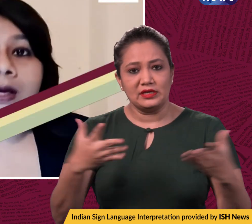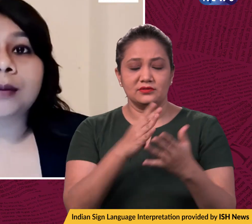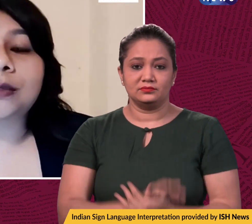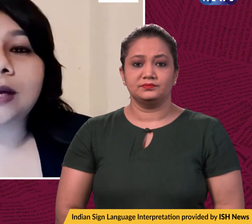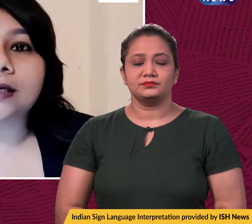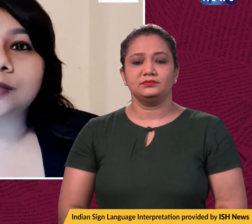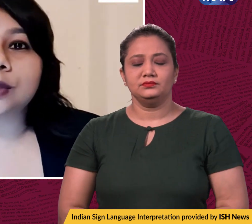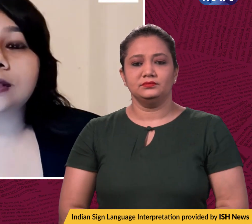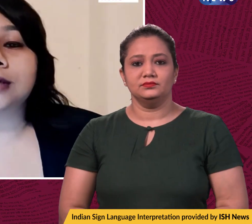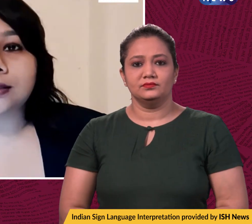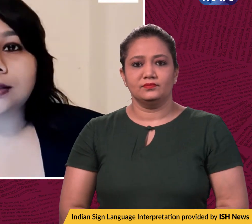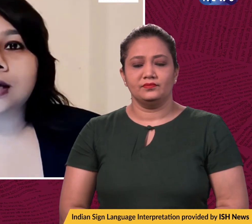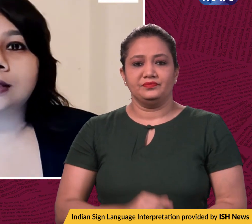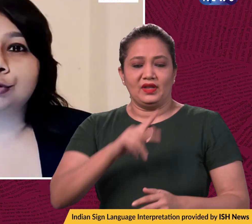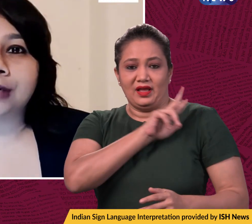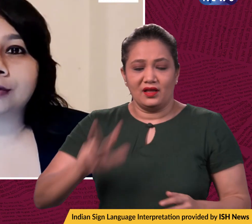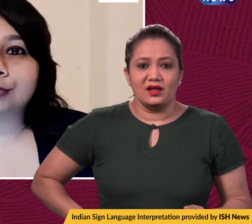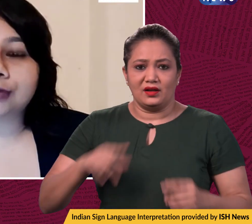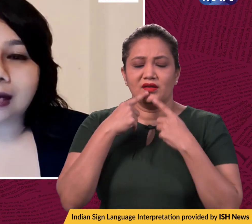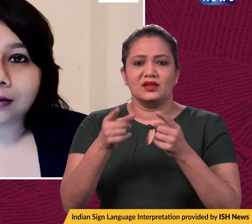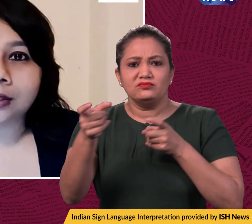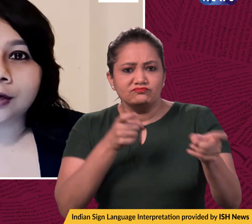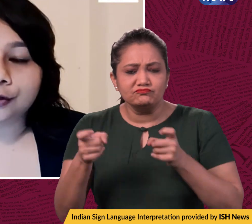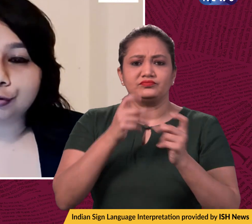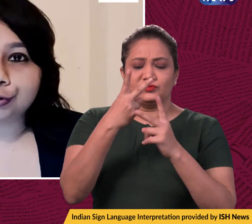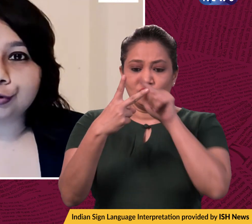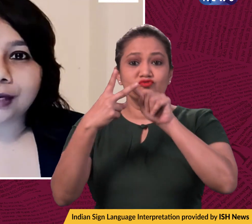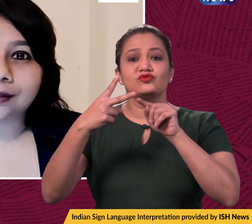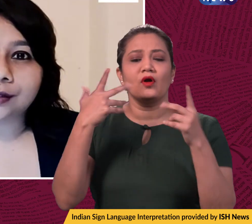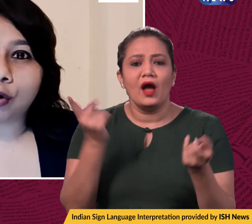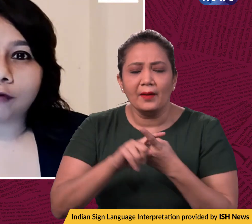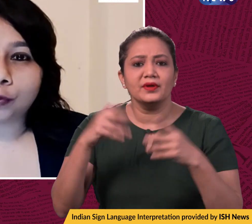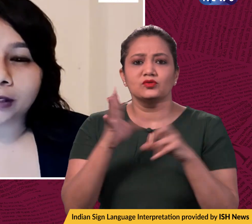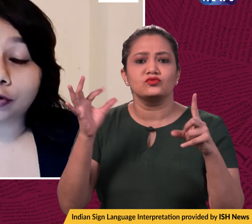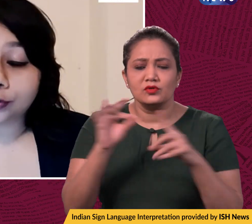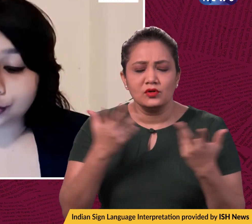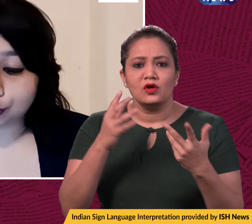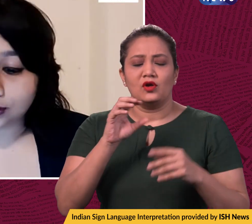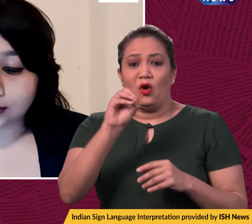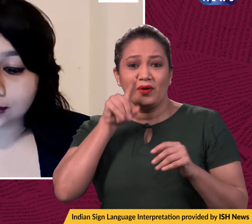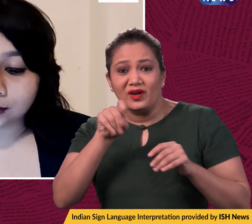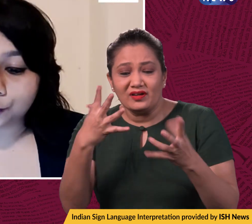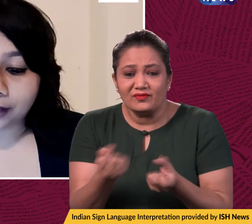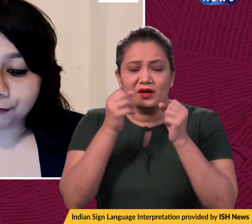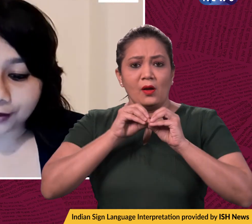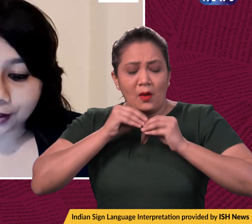Meanwhile, here's what Karnataka is doing to tackle the two new cases of Omicron to ensure that it doesn't spread further.